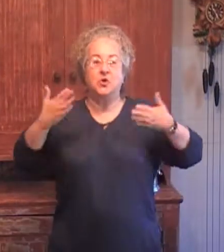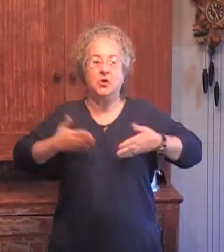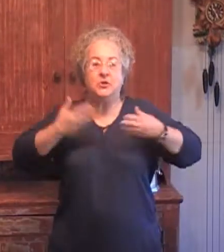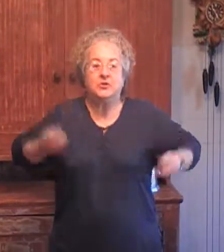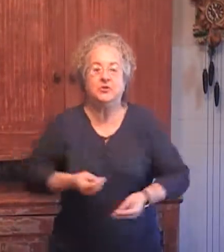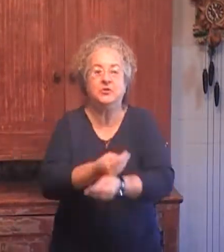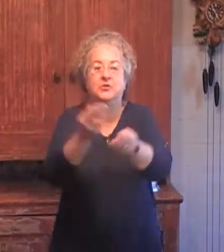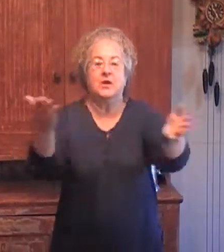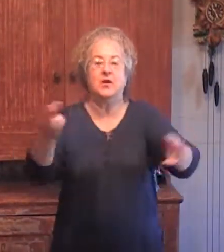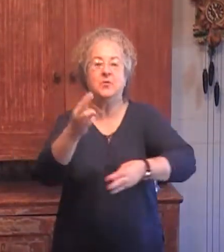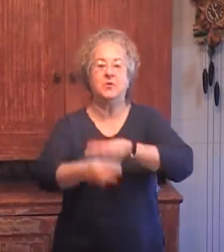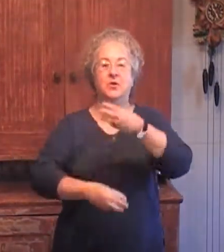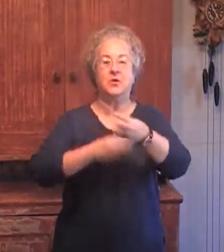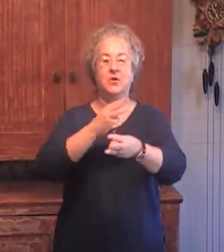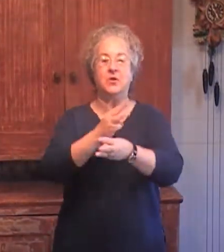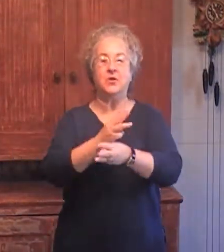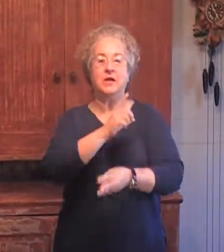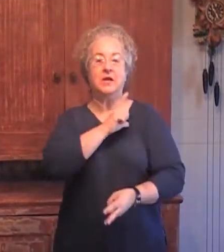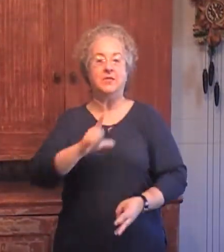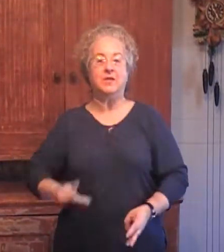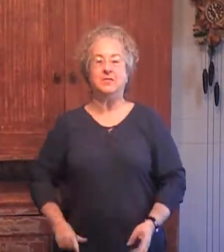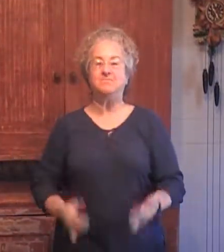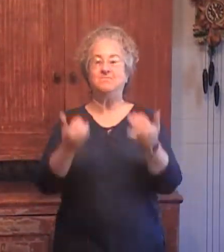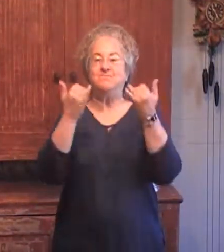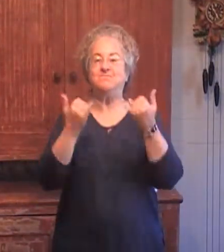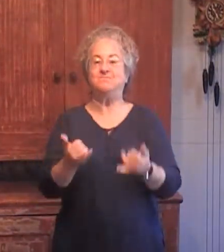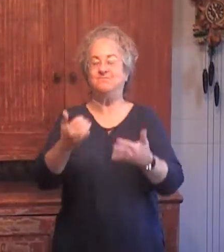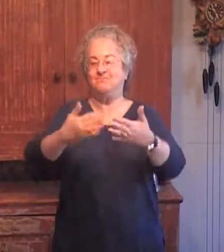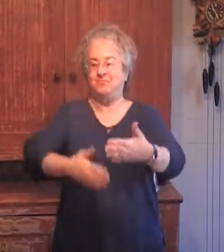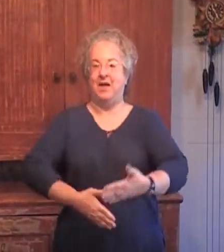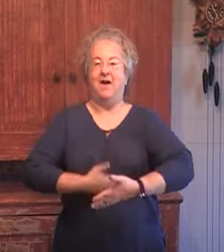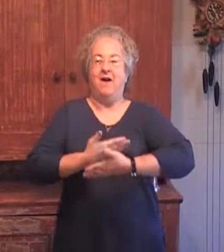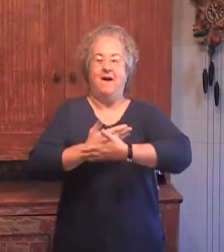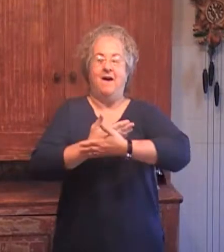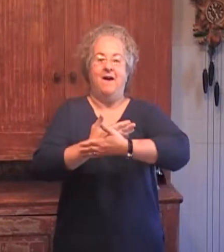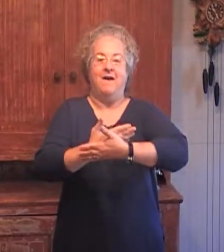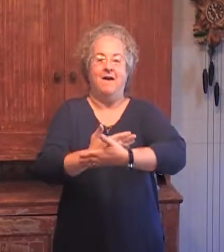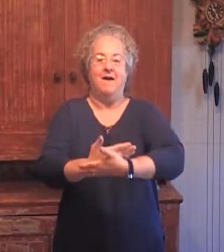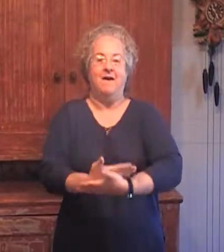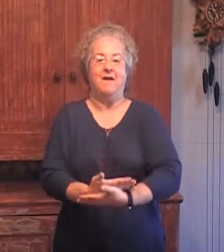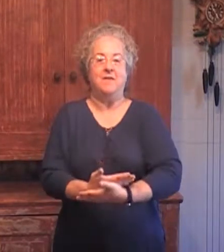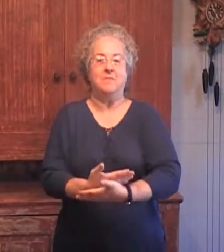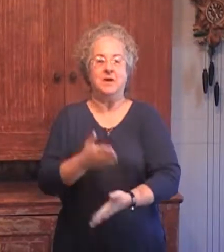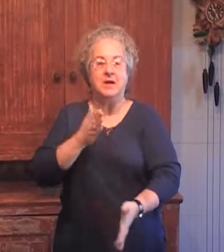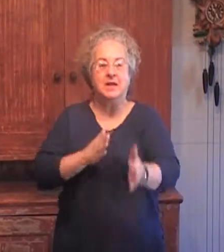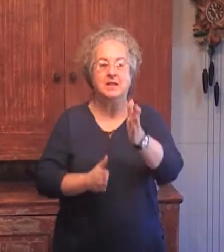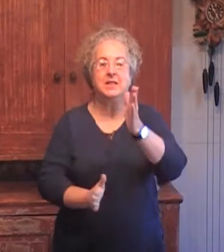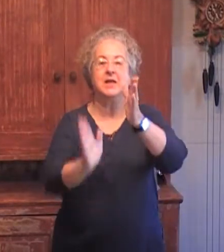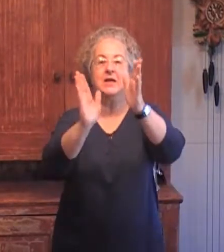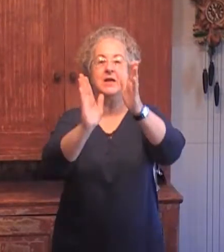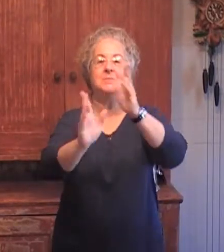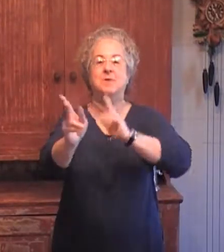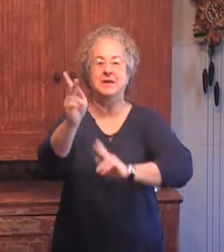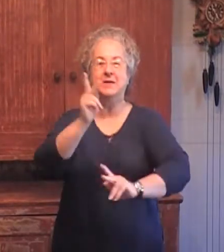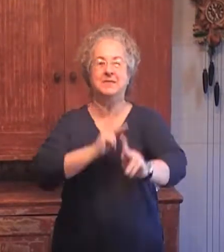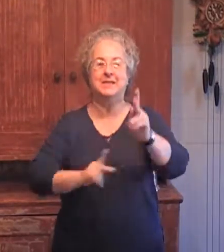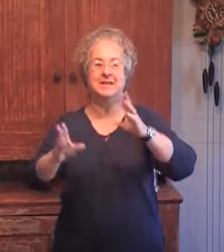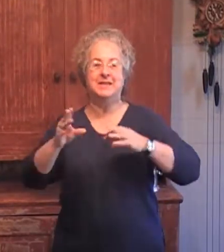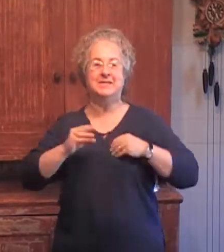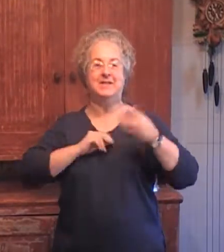Joy to the world, the Lord is come. Let earth